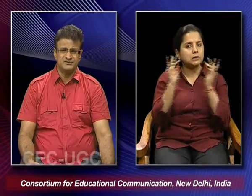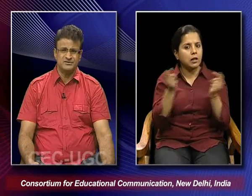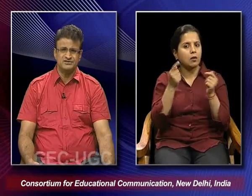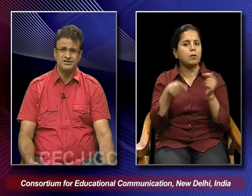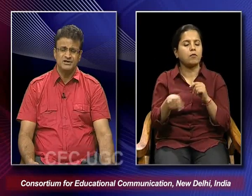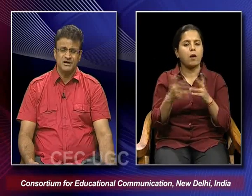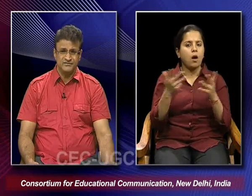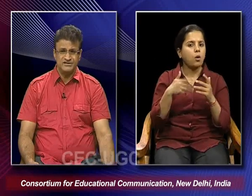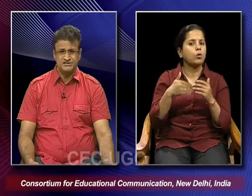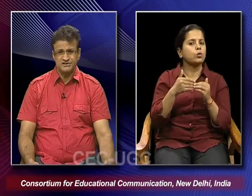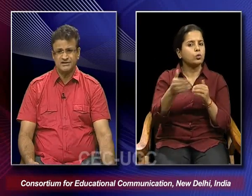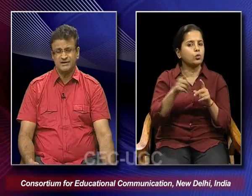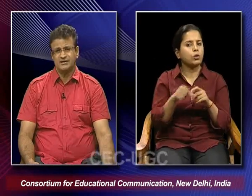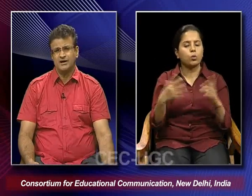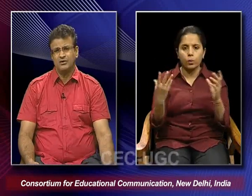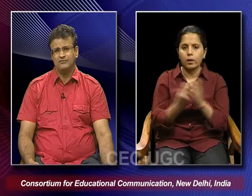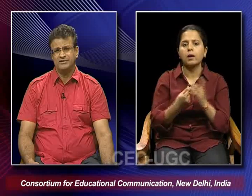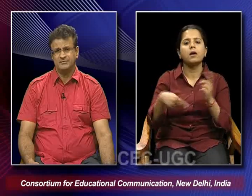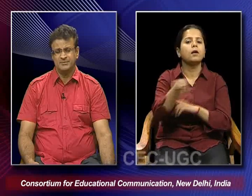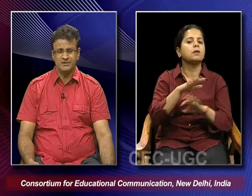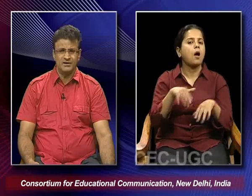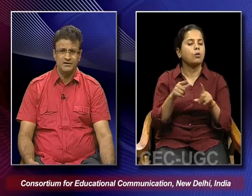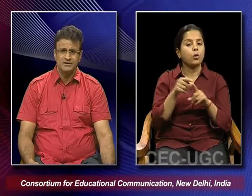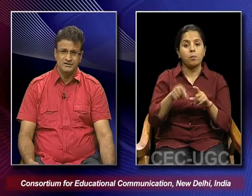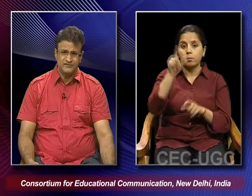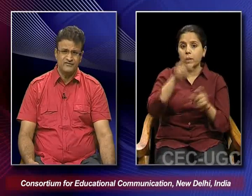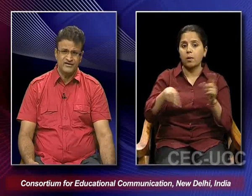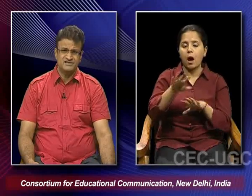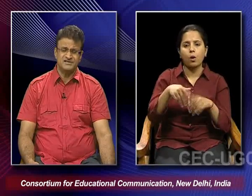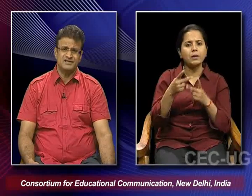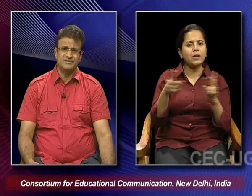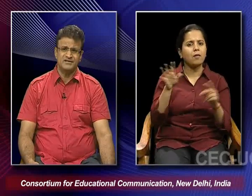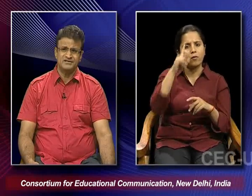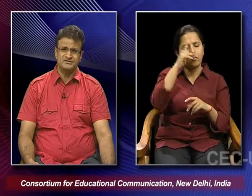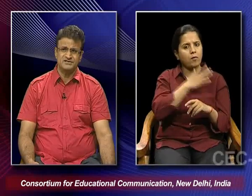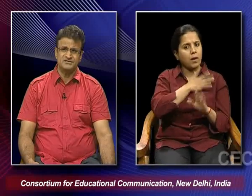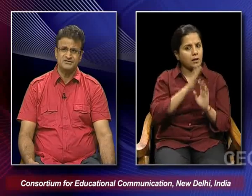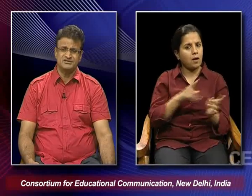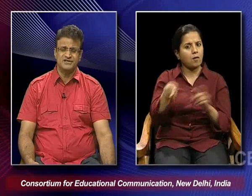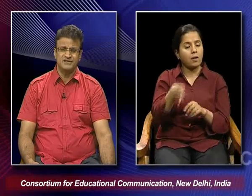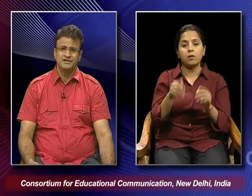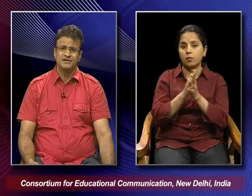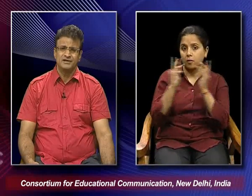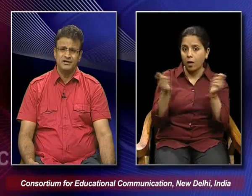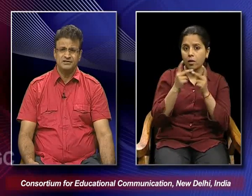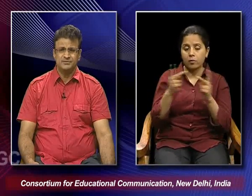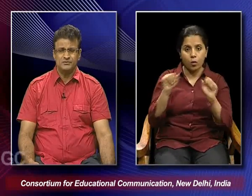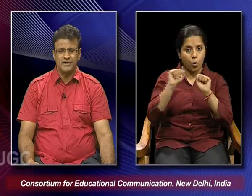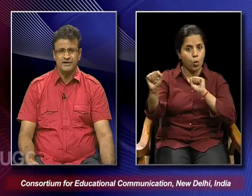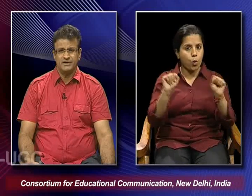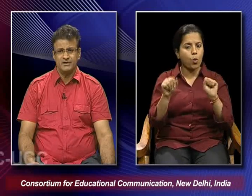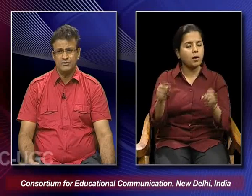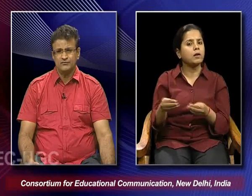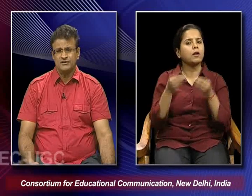festivals with each other and how when people are, different faiths are celebrating these festivals then they